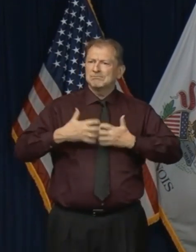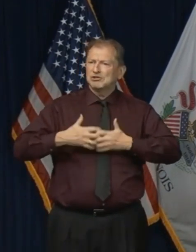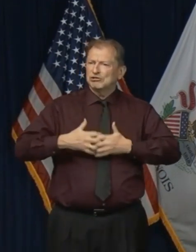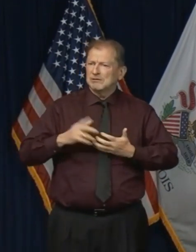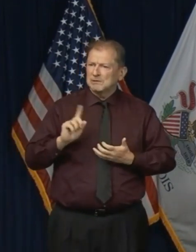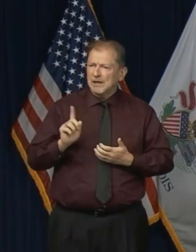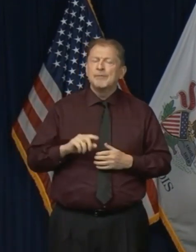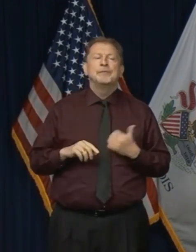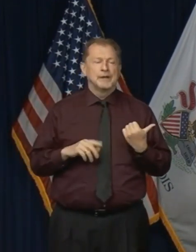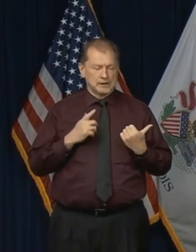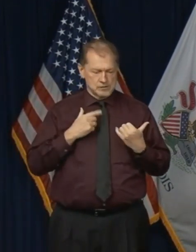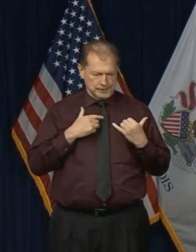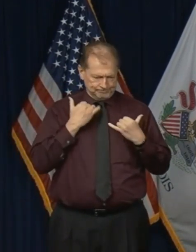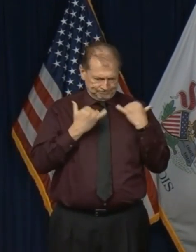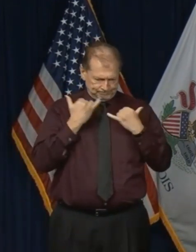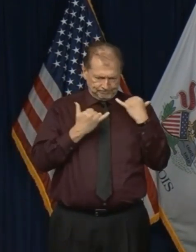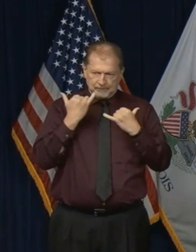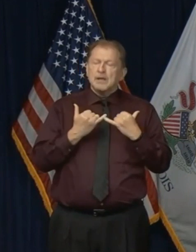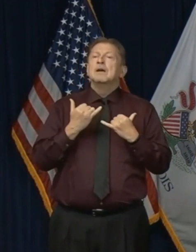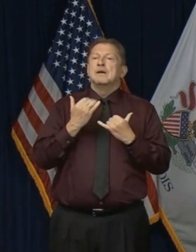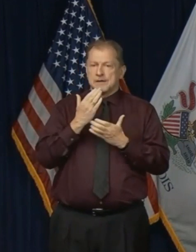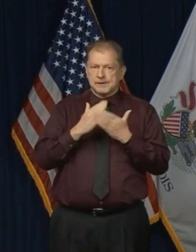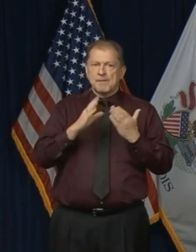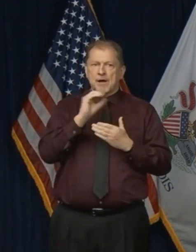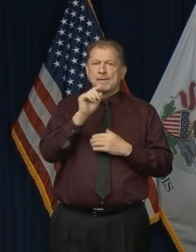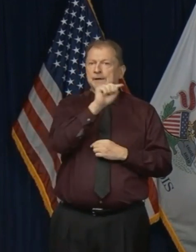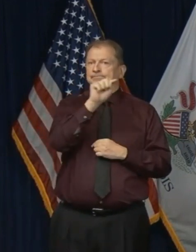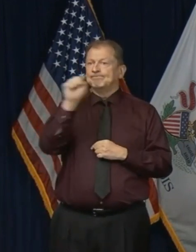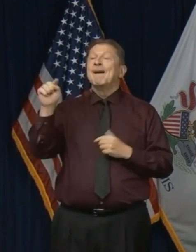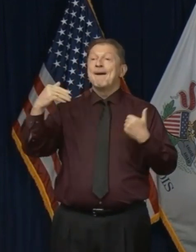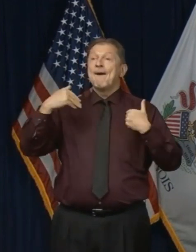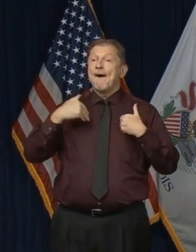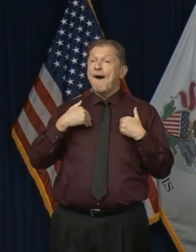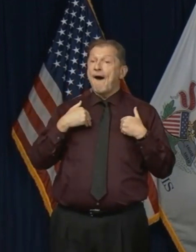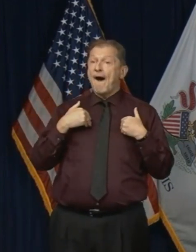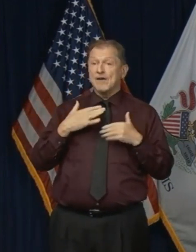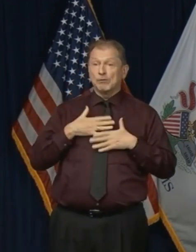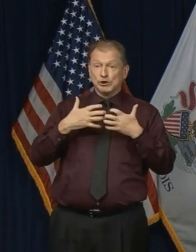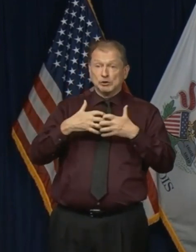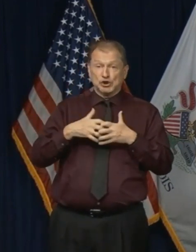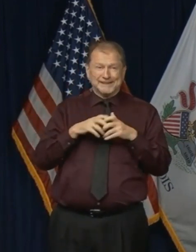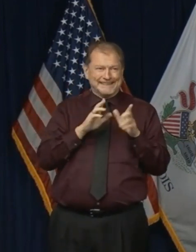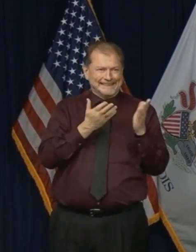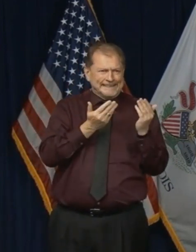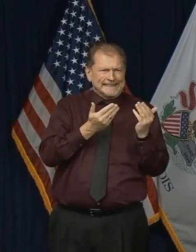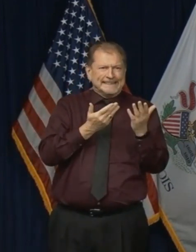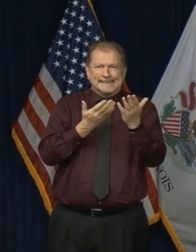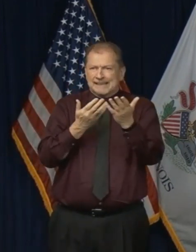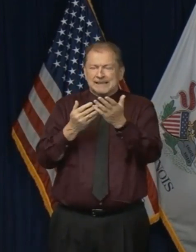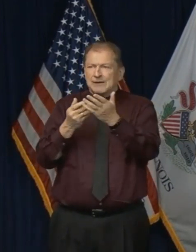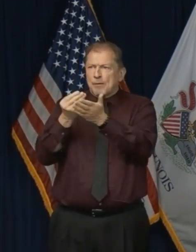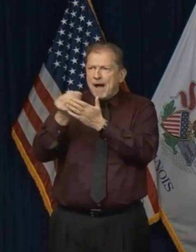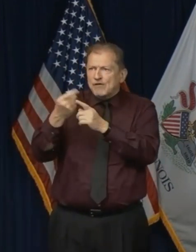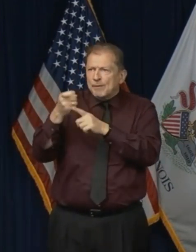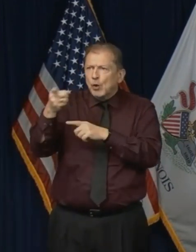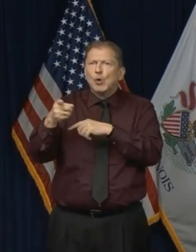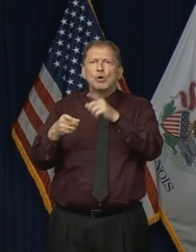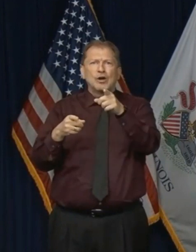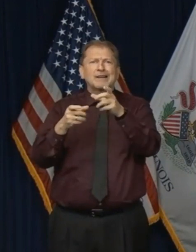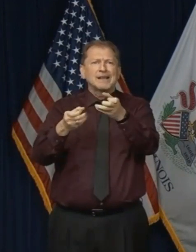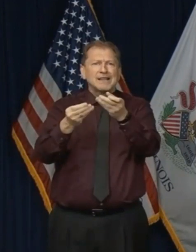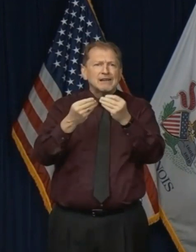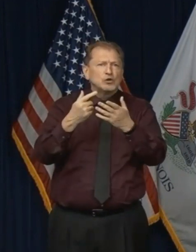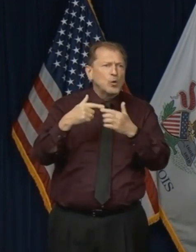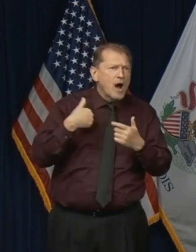day out. are on the phone with companies that have ventilators, companies that could provide ventilators to us,